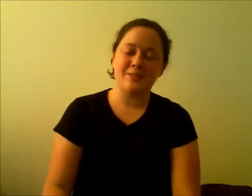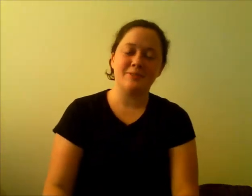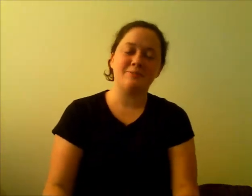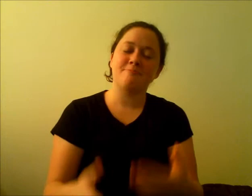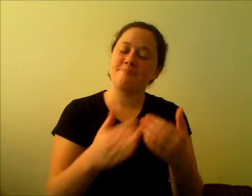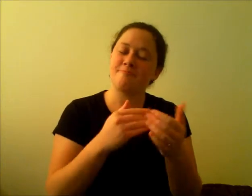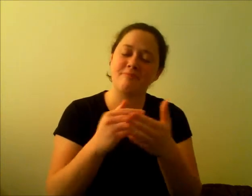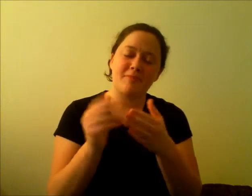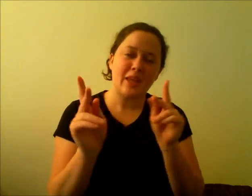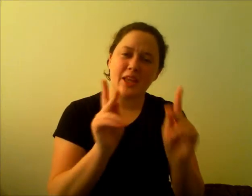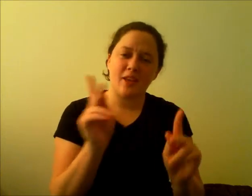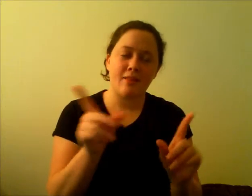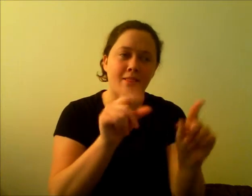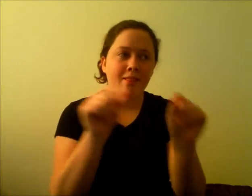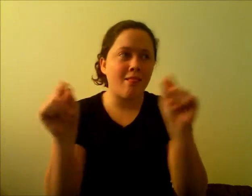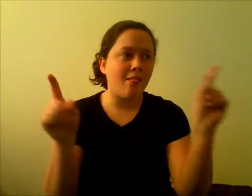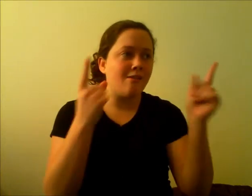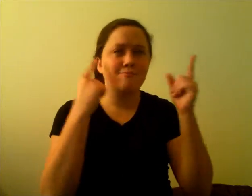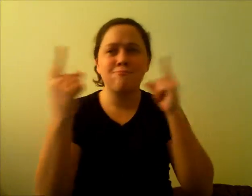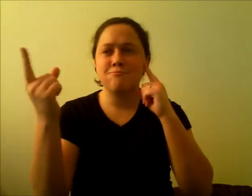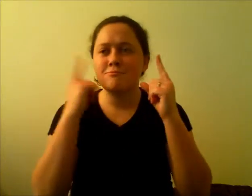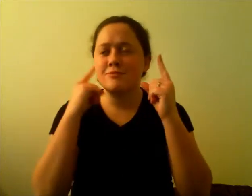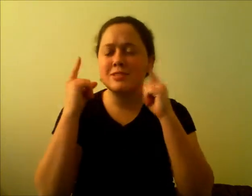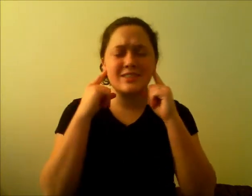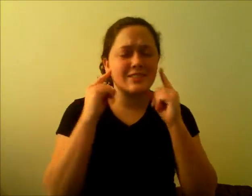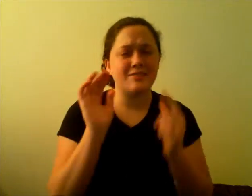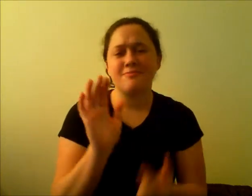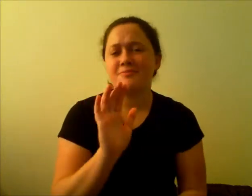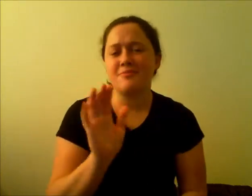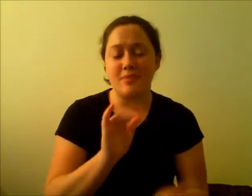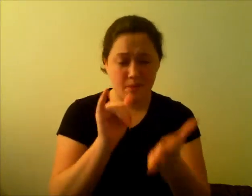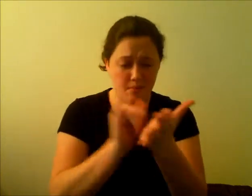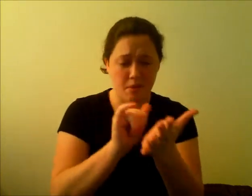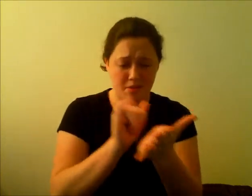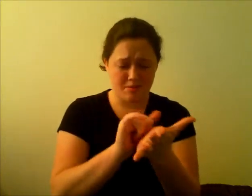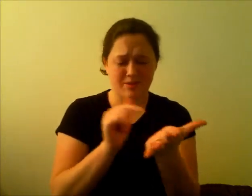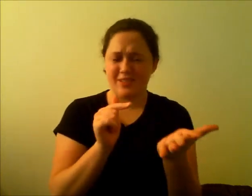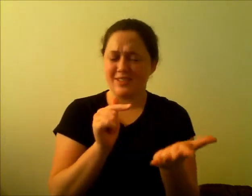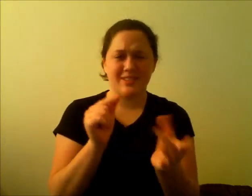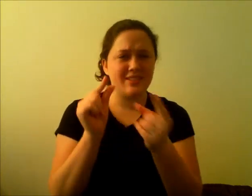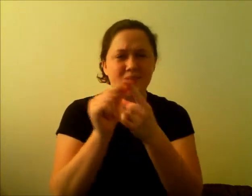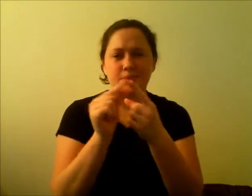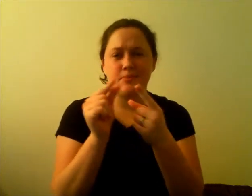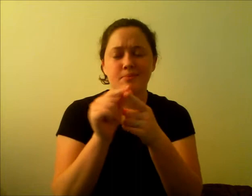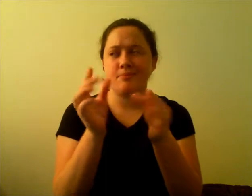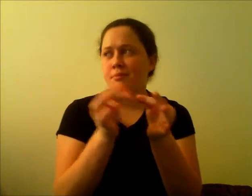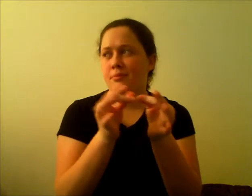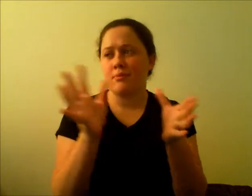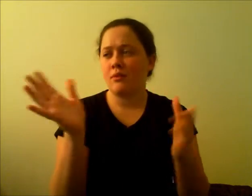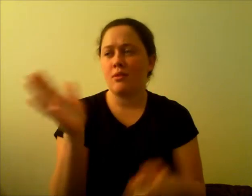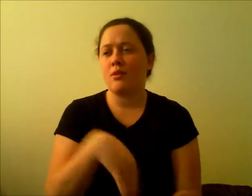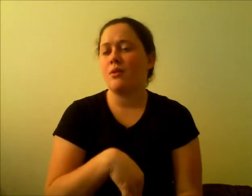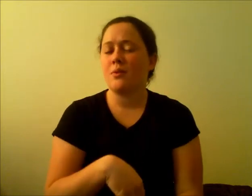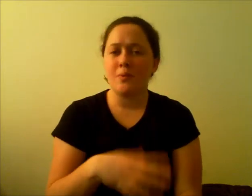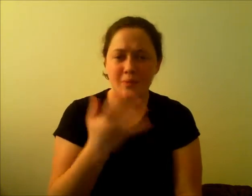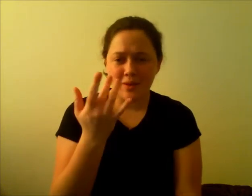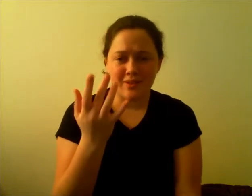It doesn't matter what you've heard Impossible is not a word